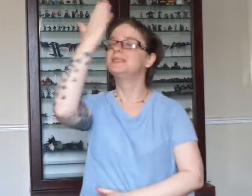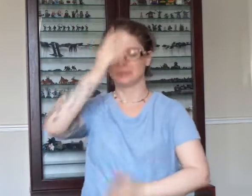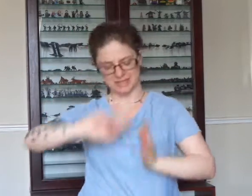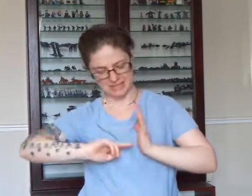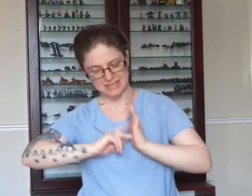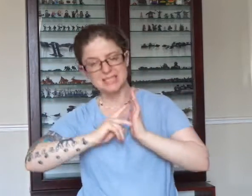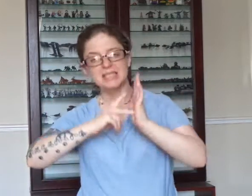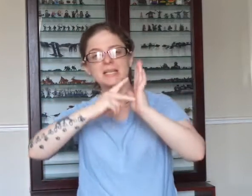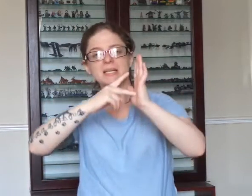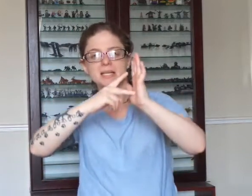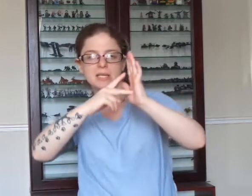circus crowds.